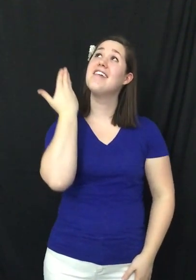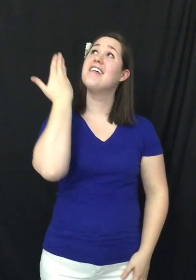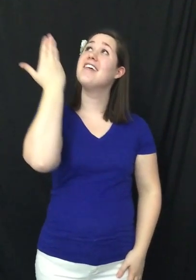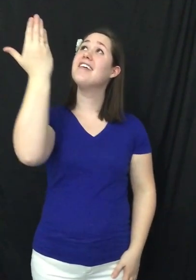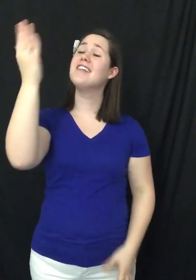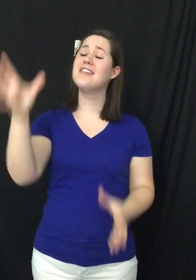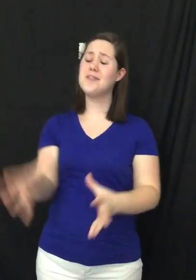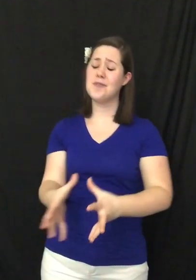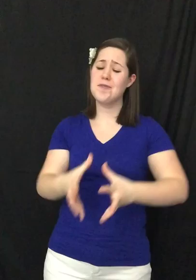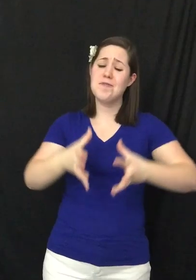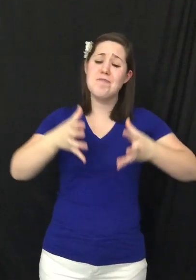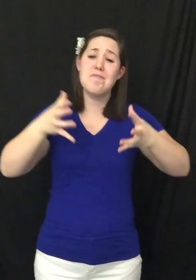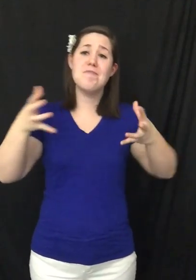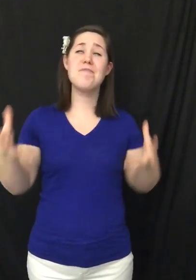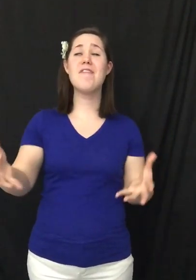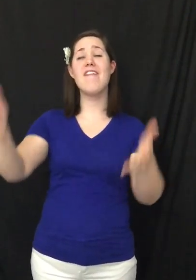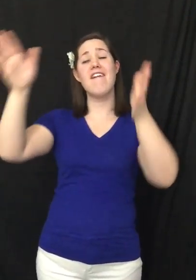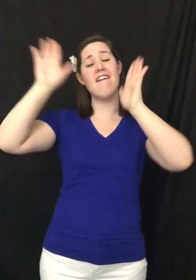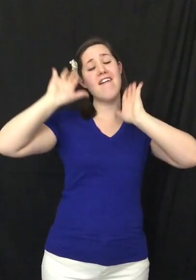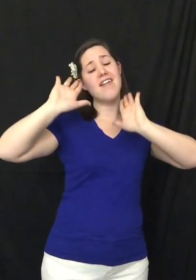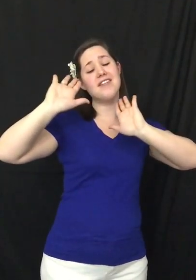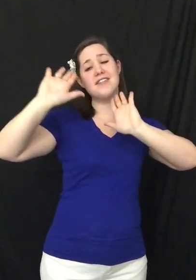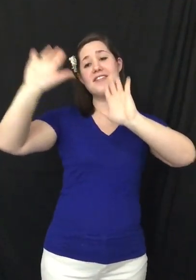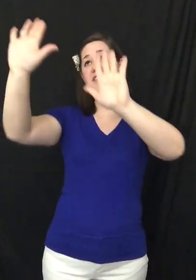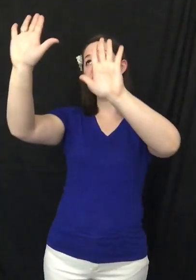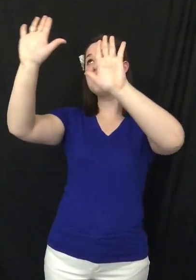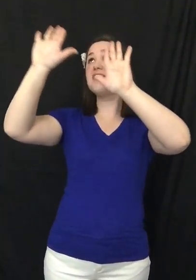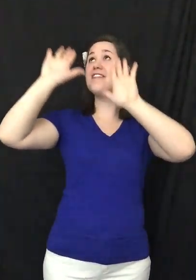Isn't he wonderful?